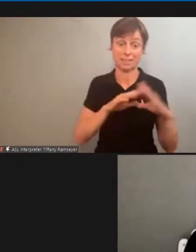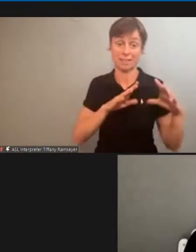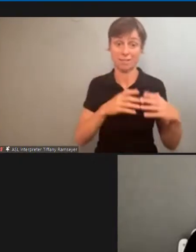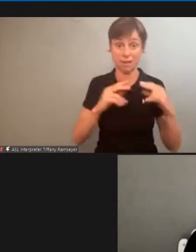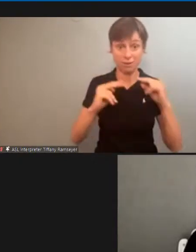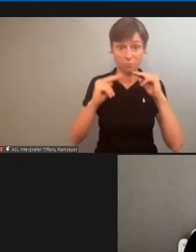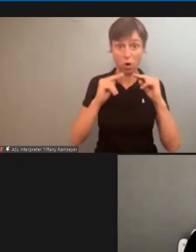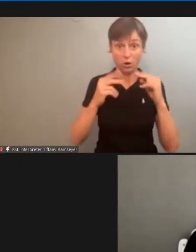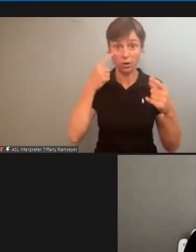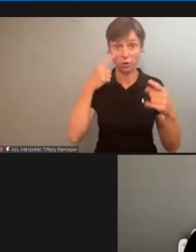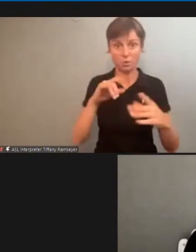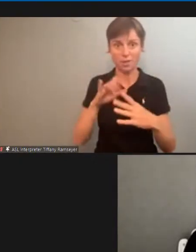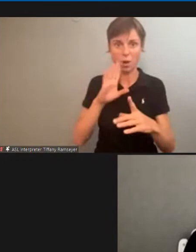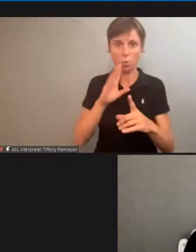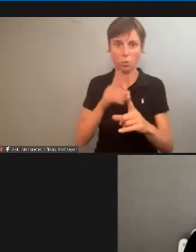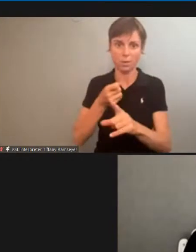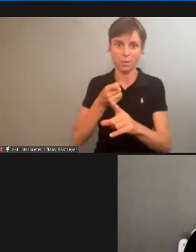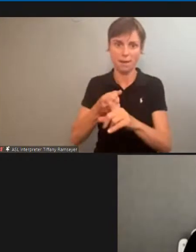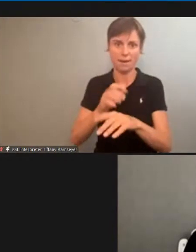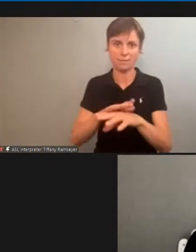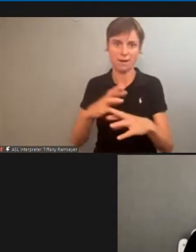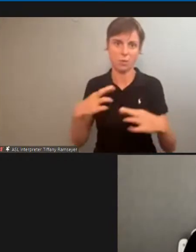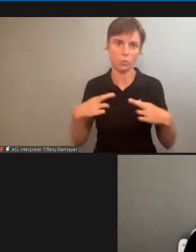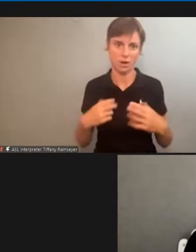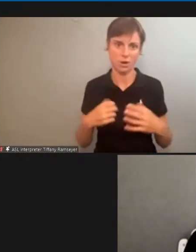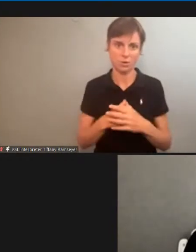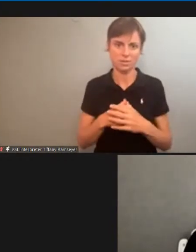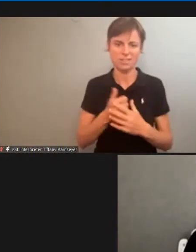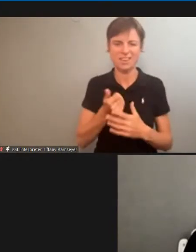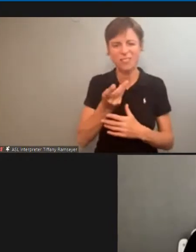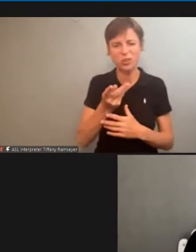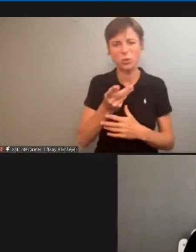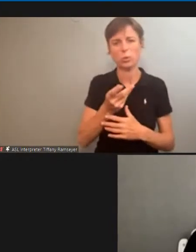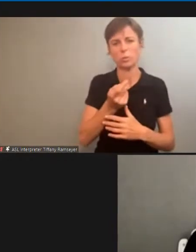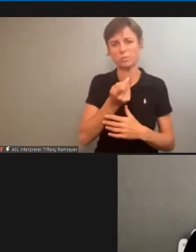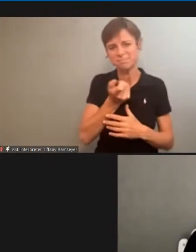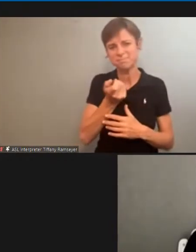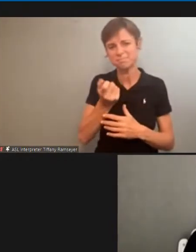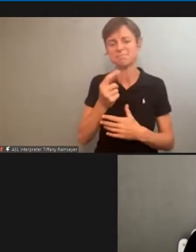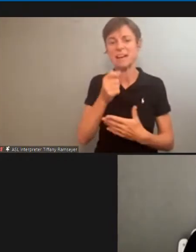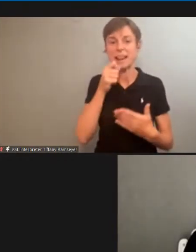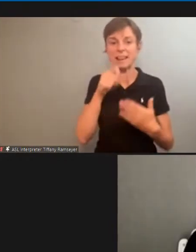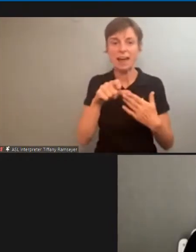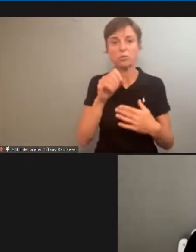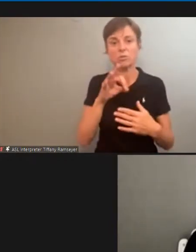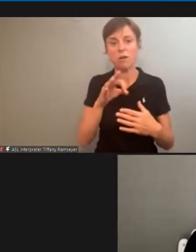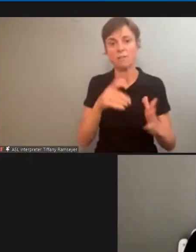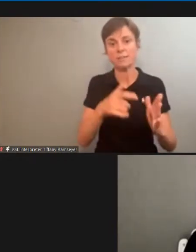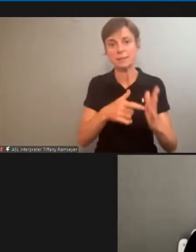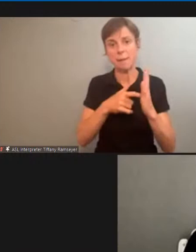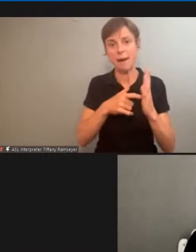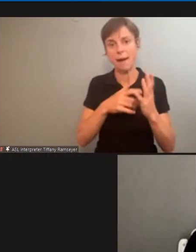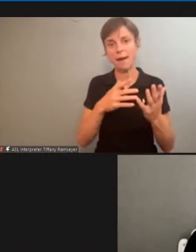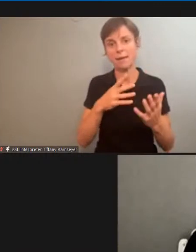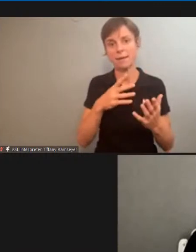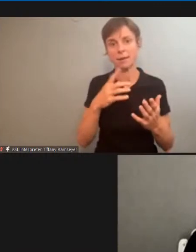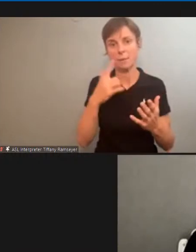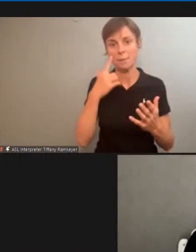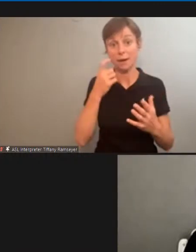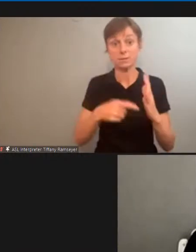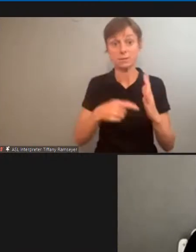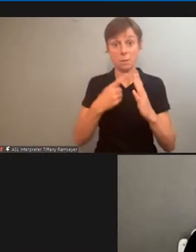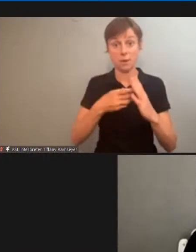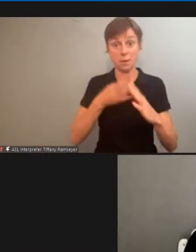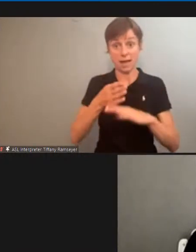agreement that has impact on retirees. There's a few areas, such as the letters of demand. And because sometimes after people